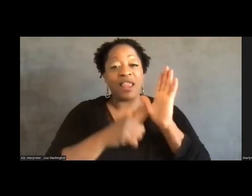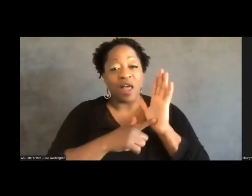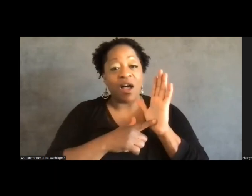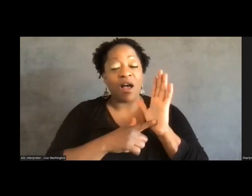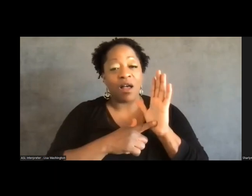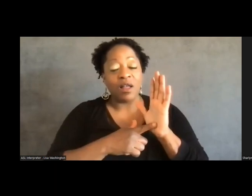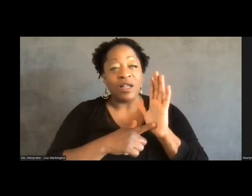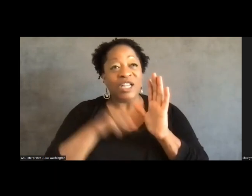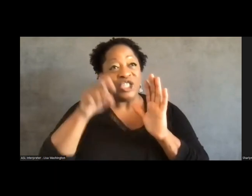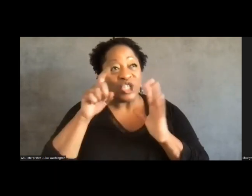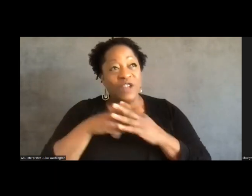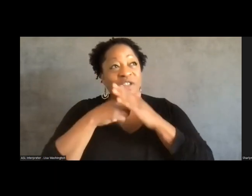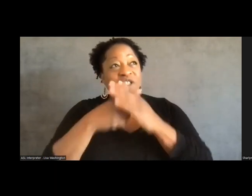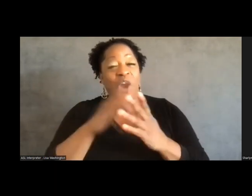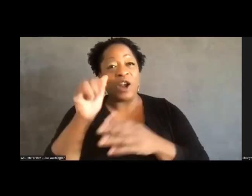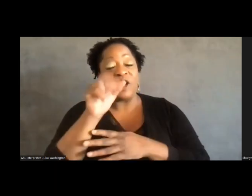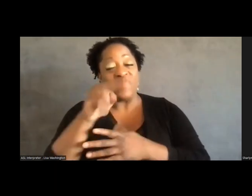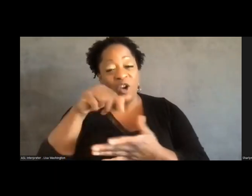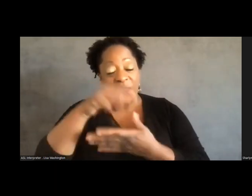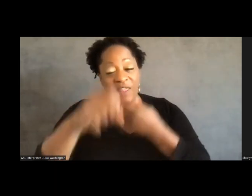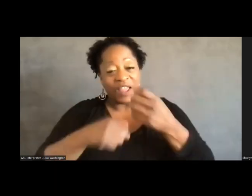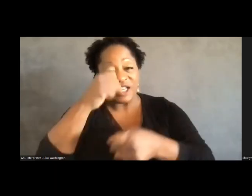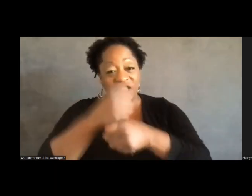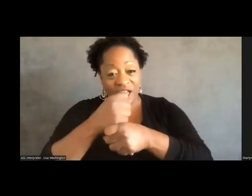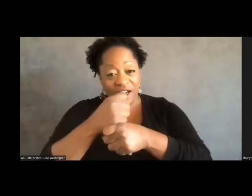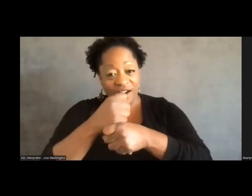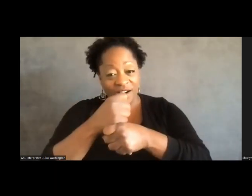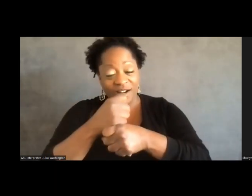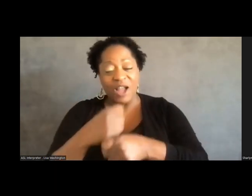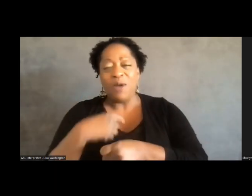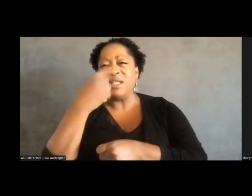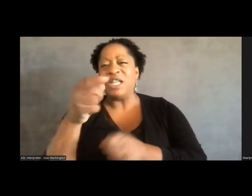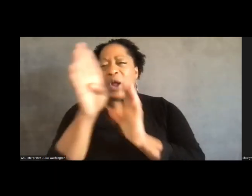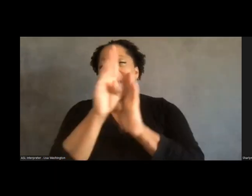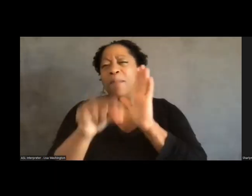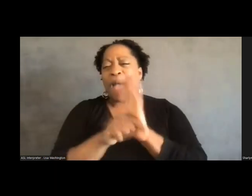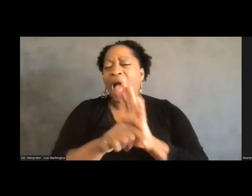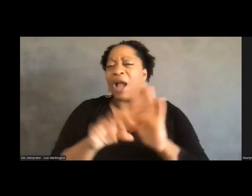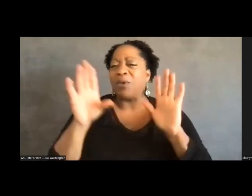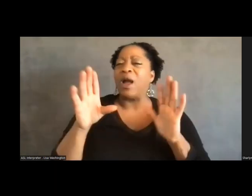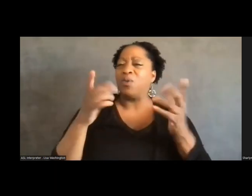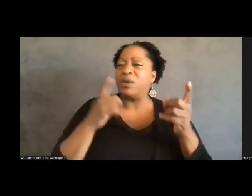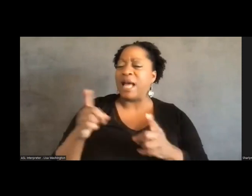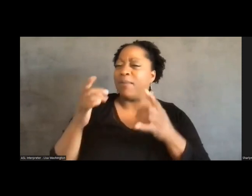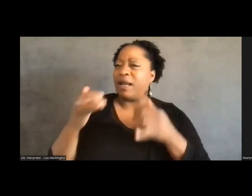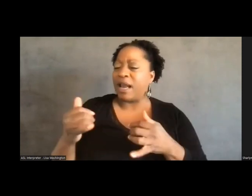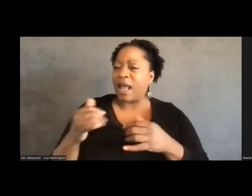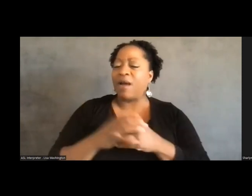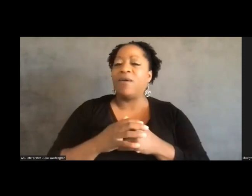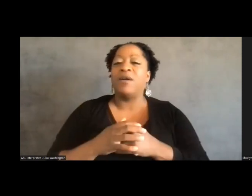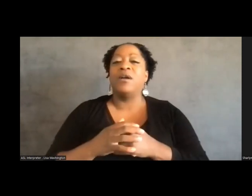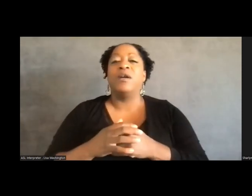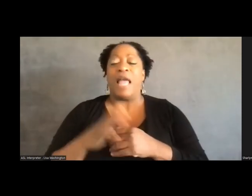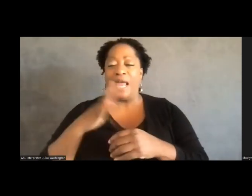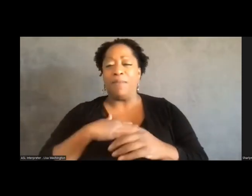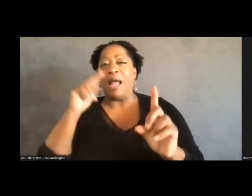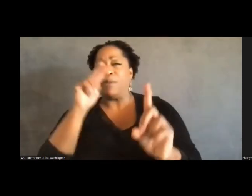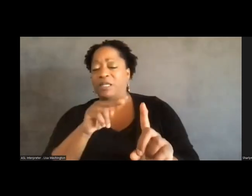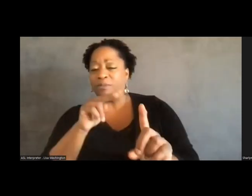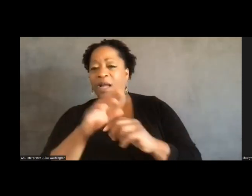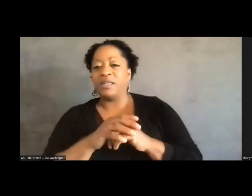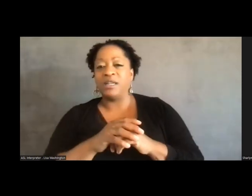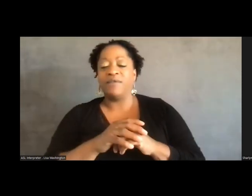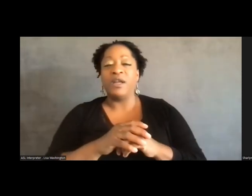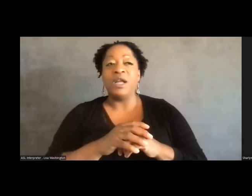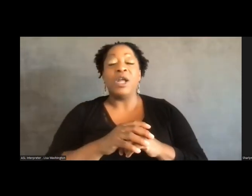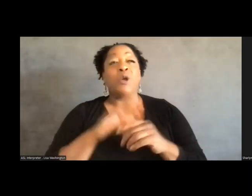go into effect of January of this year. I just want to give the context that we're, that we're in and that I'm talking to you from was supposed to